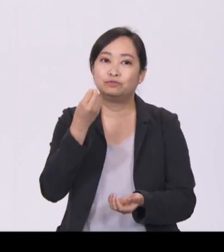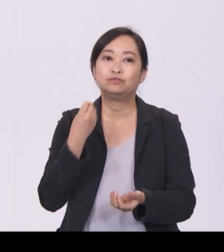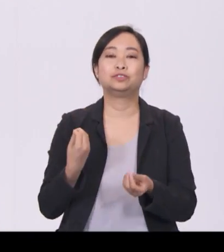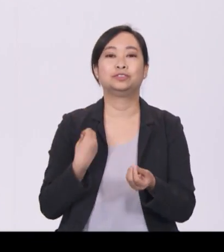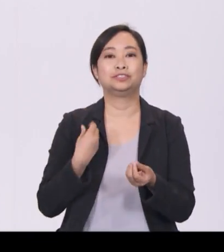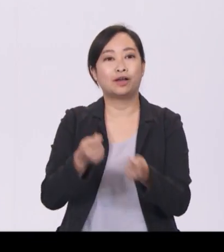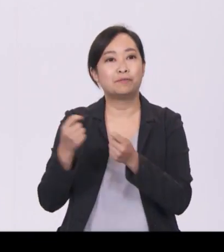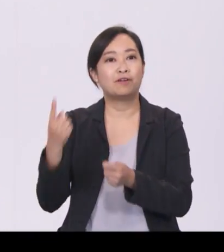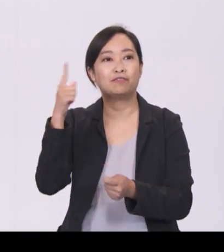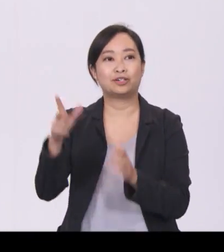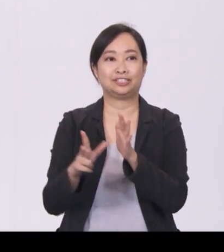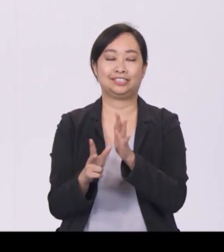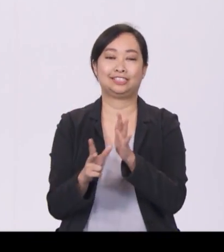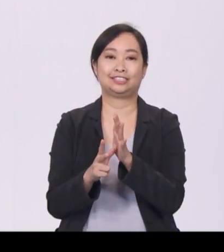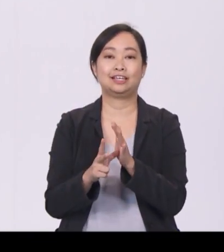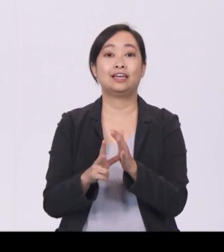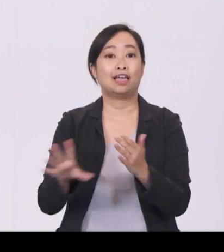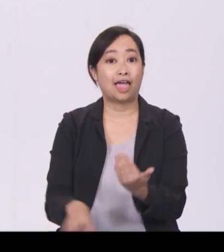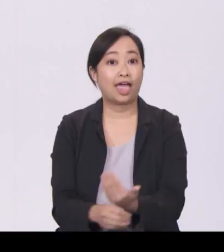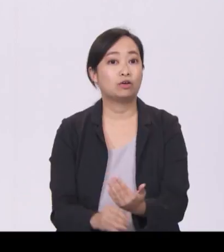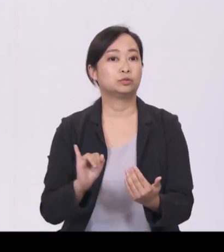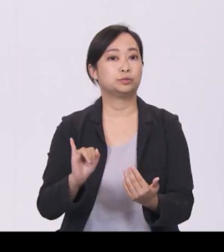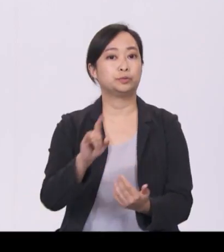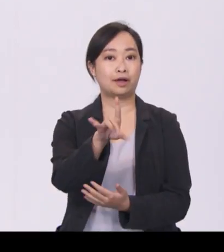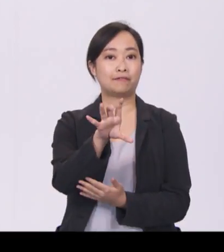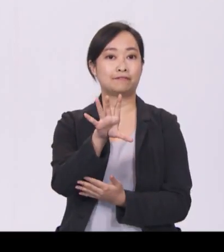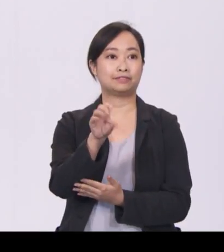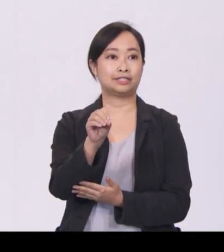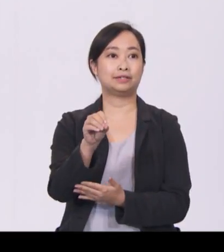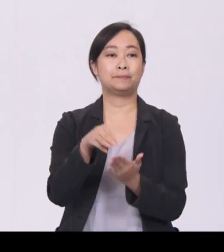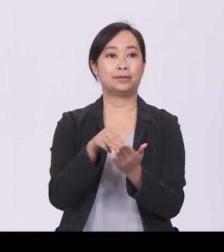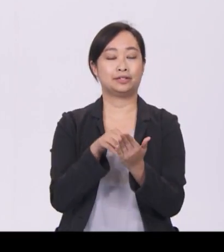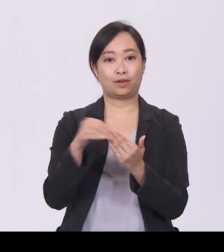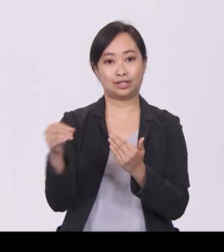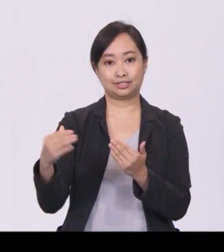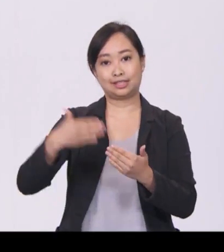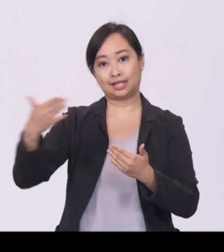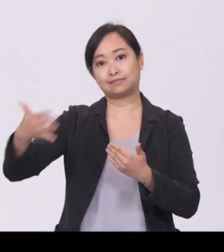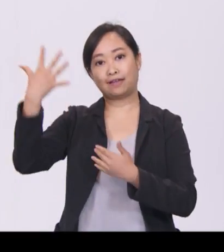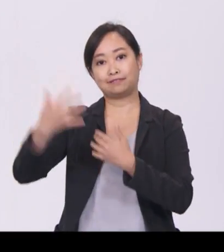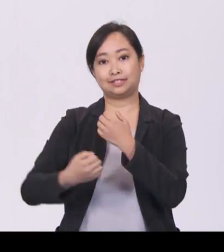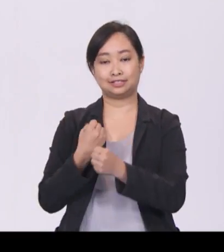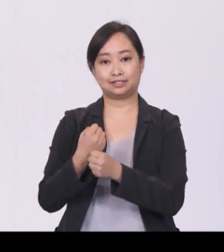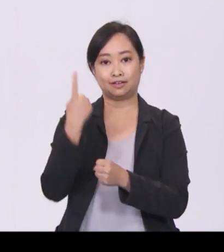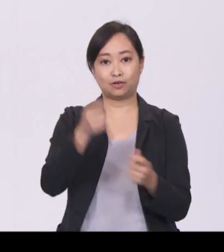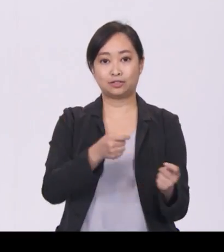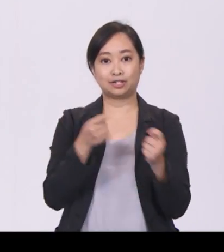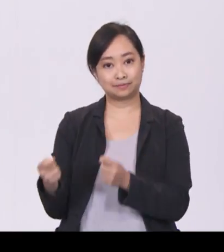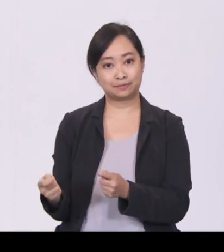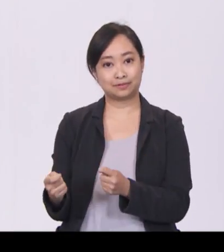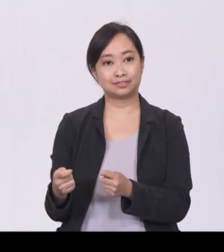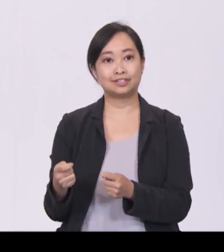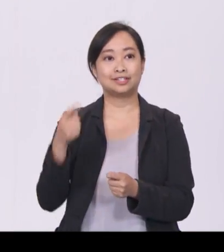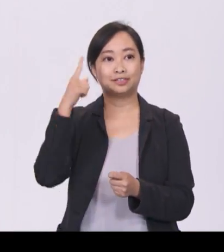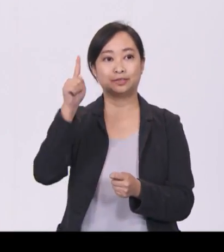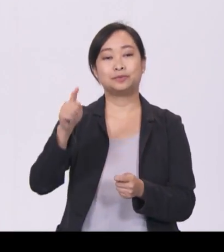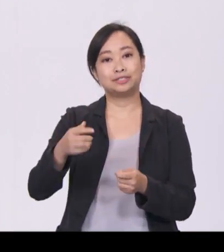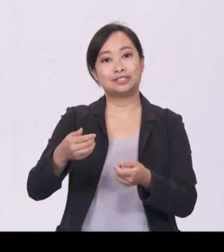Another $150 million will be spent over the next five years for transport to subsidised healthcare